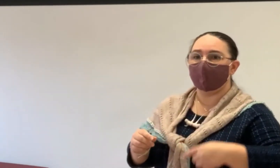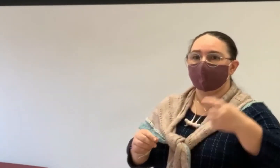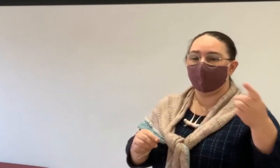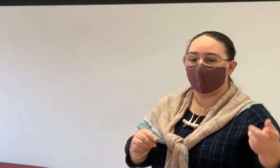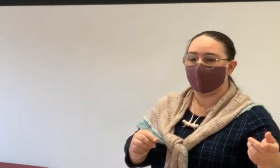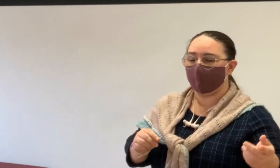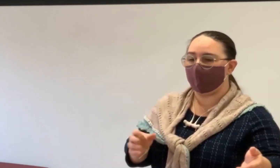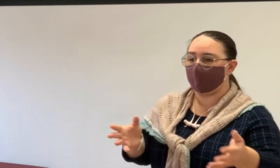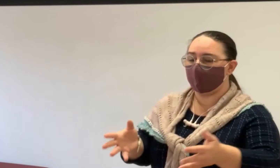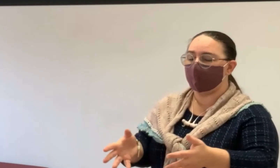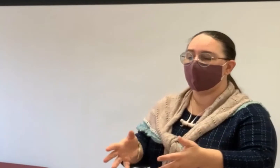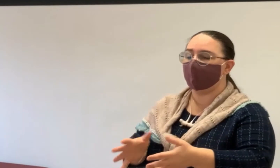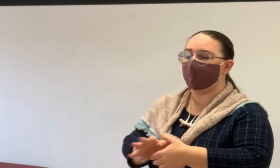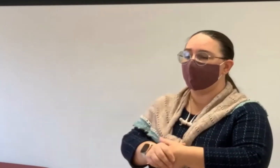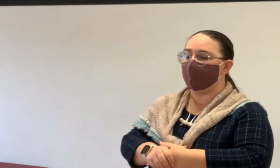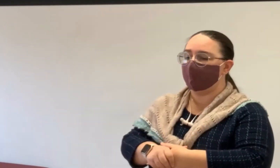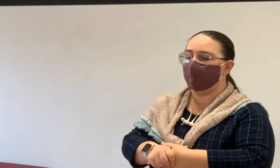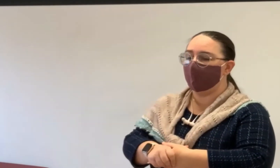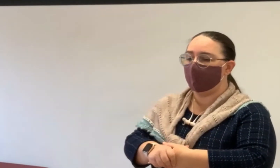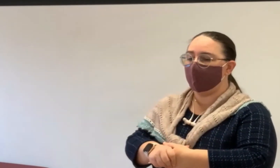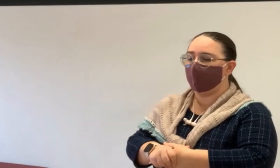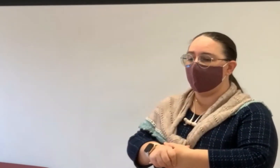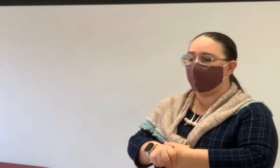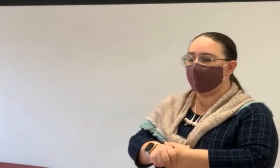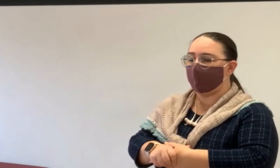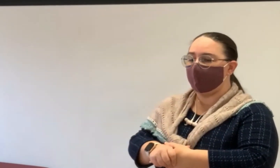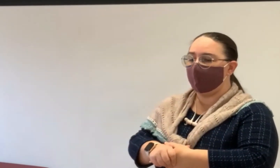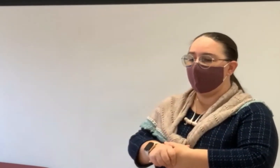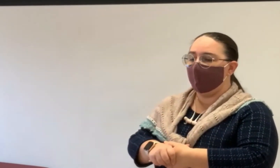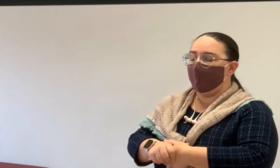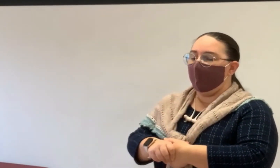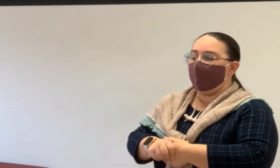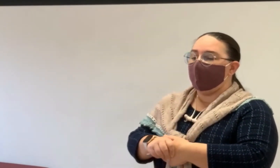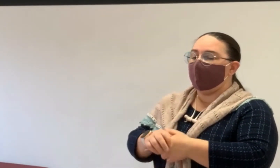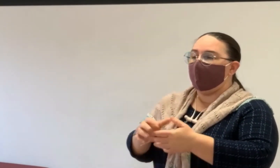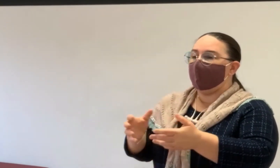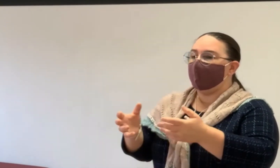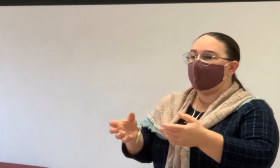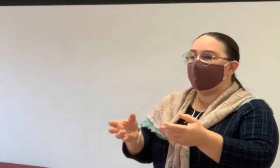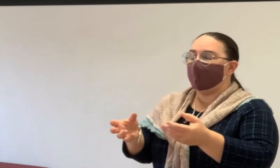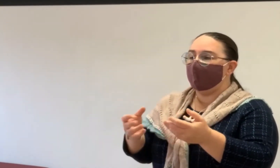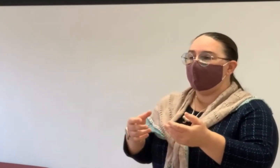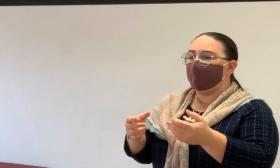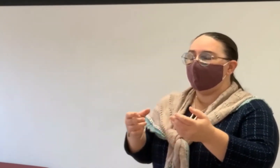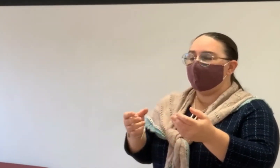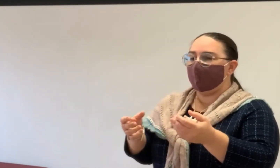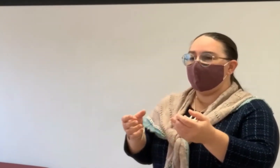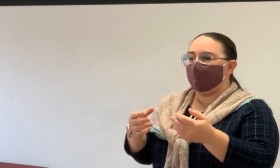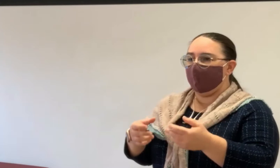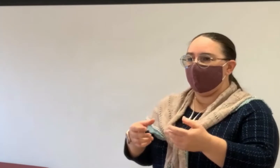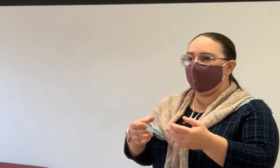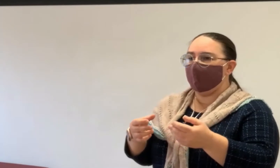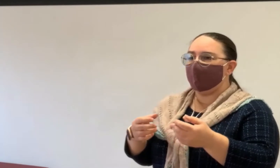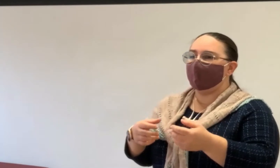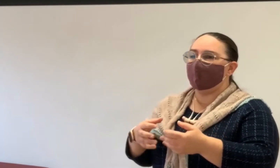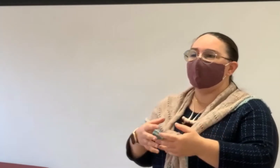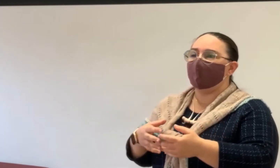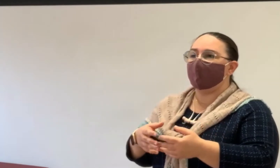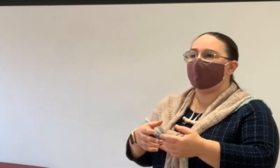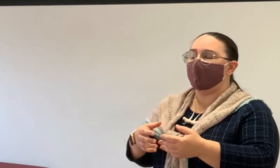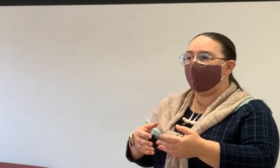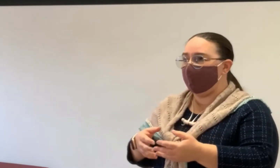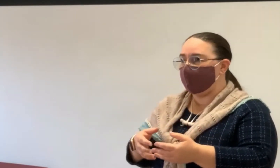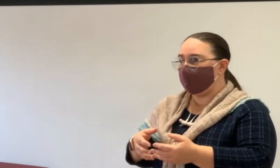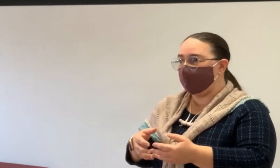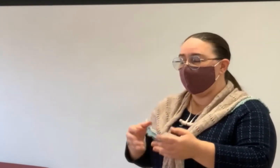reverse mortgage to buy a property. So it's not always one that you own already. But the problem is that most of the time the reverse